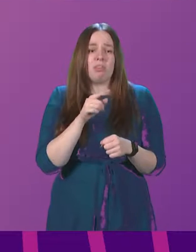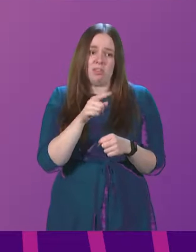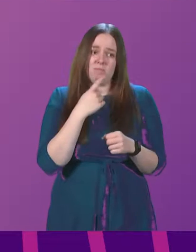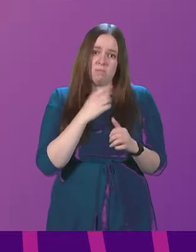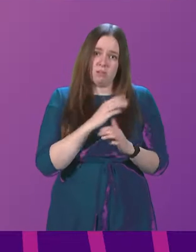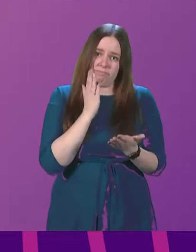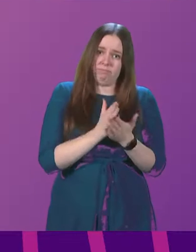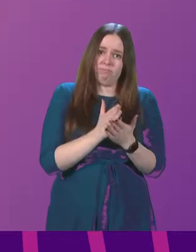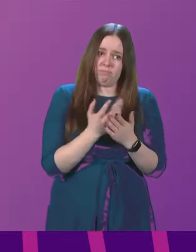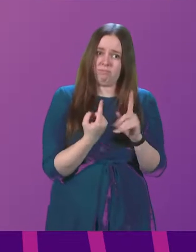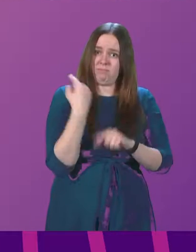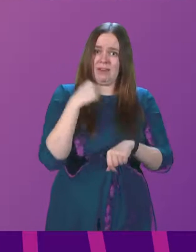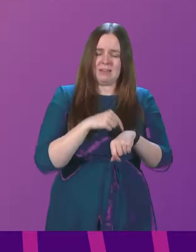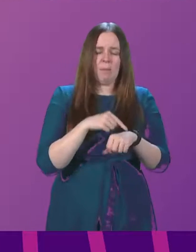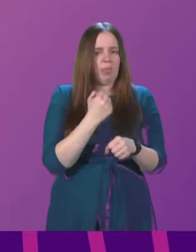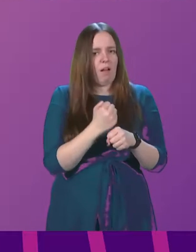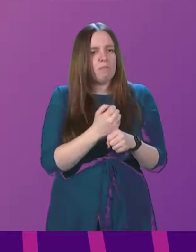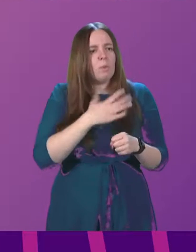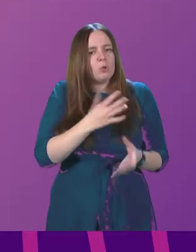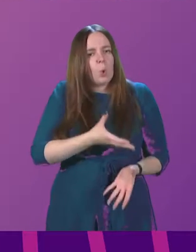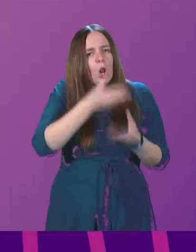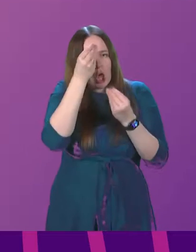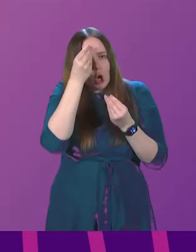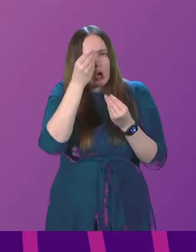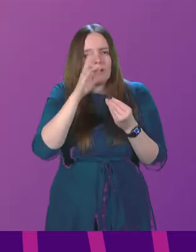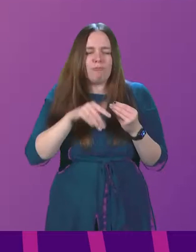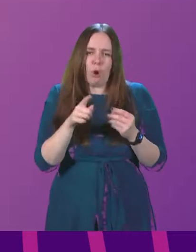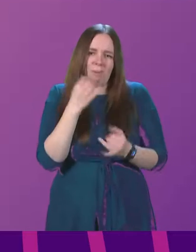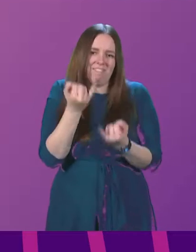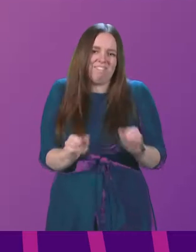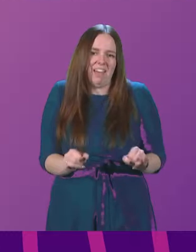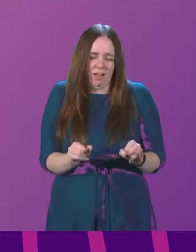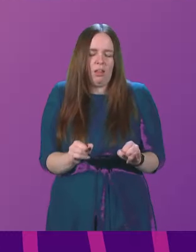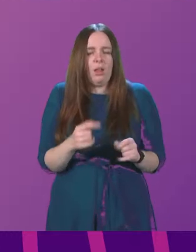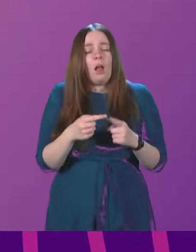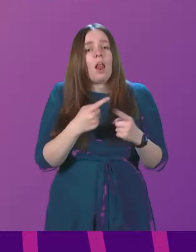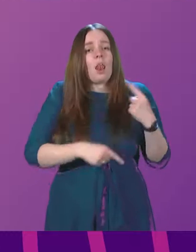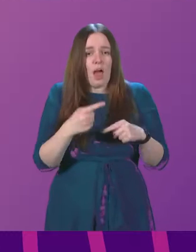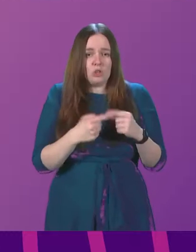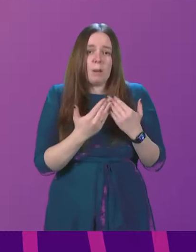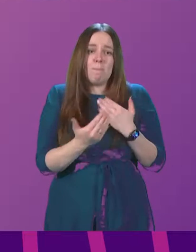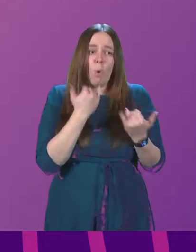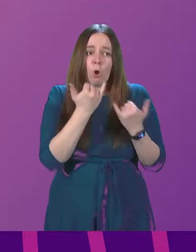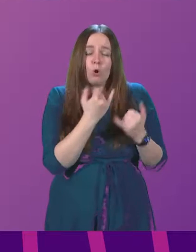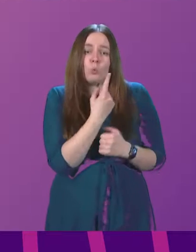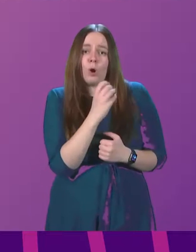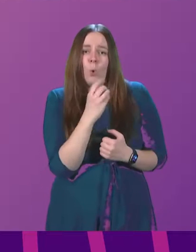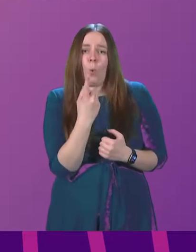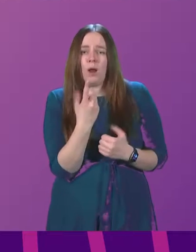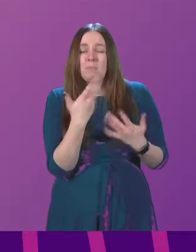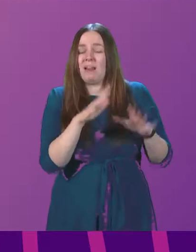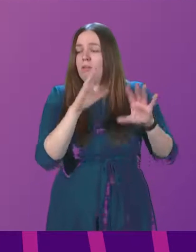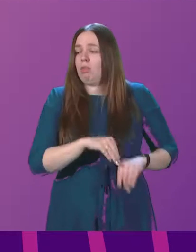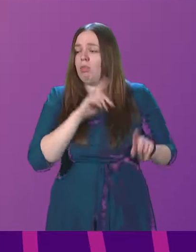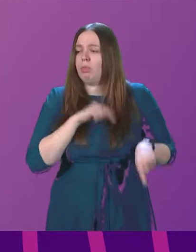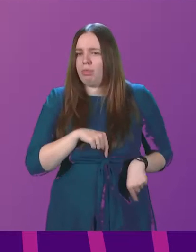Government was, I quote, looking to learn lessons from such a failure. But last year, more calls to 101 were abandoned than were